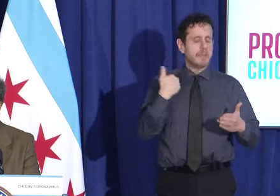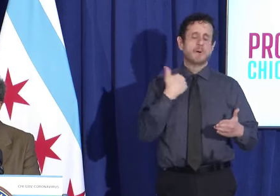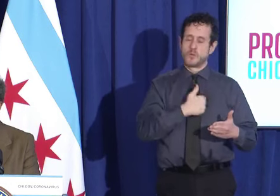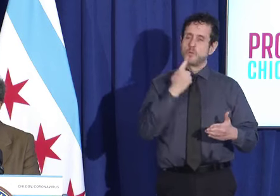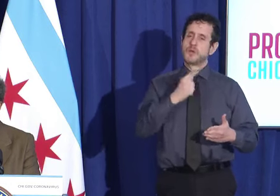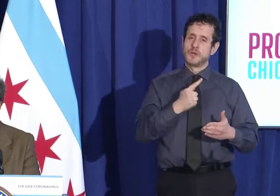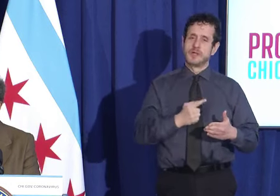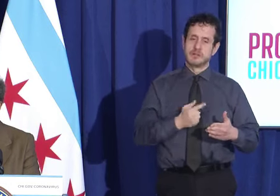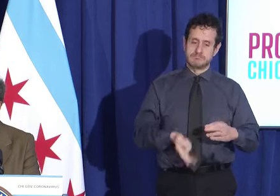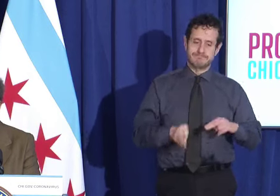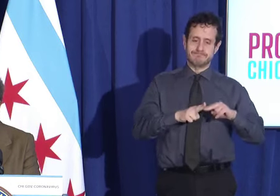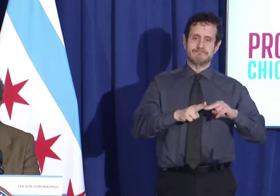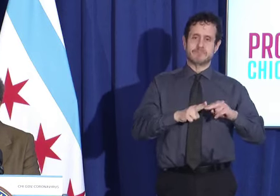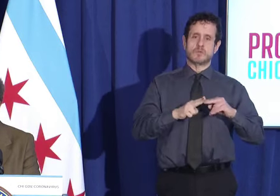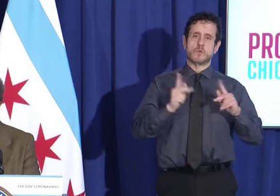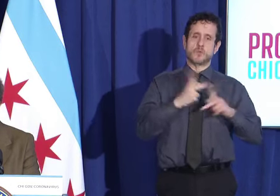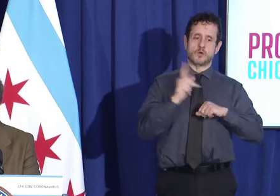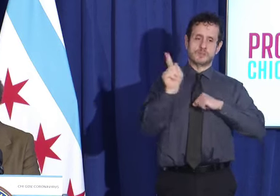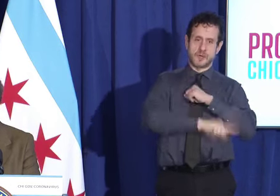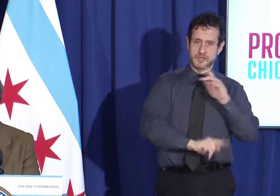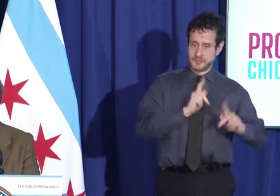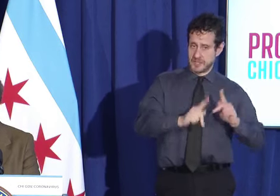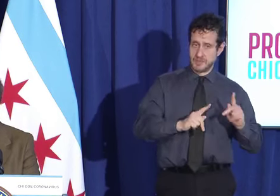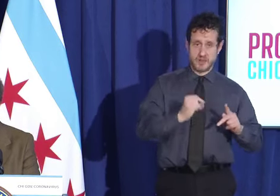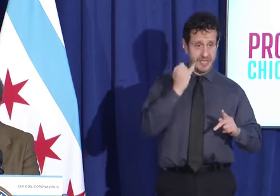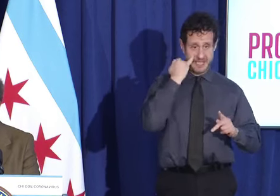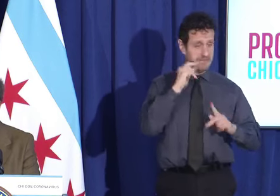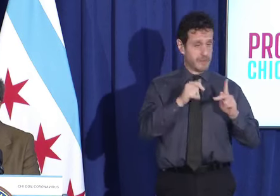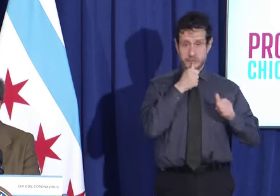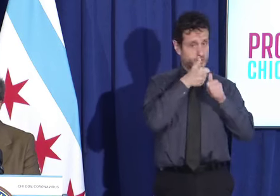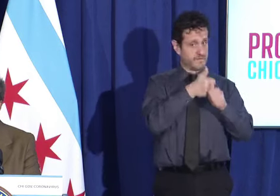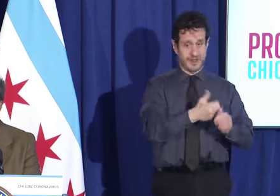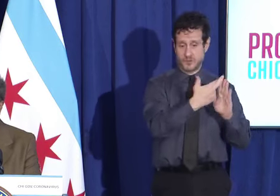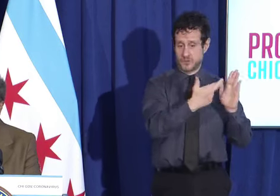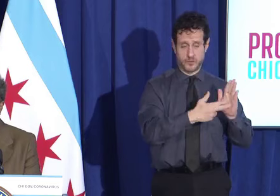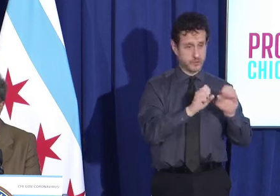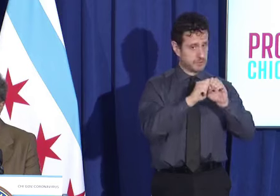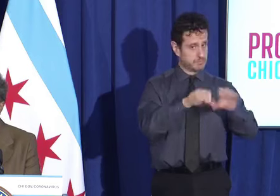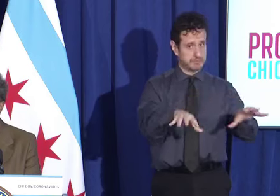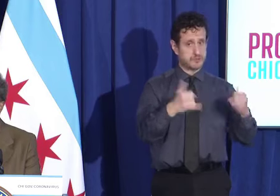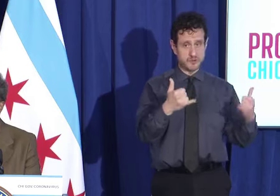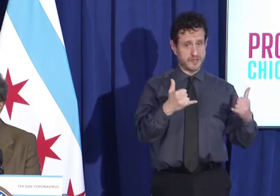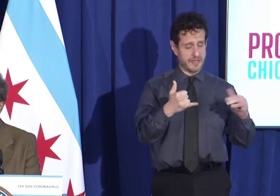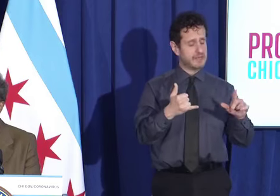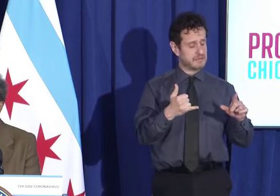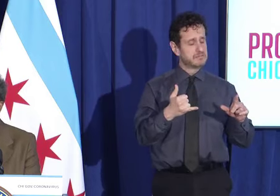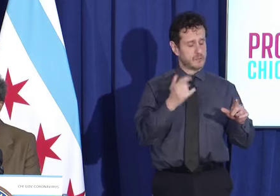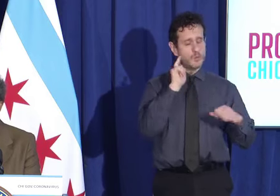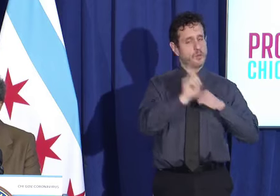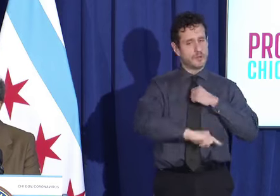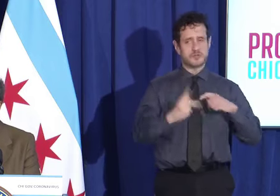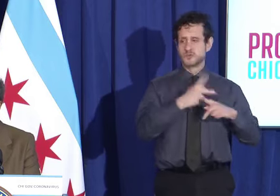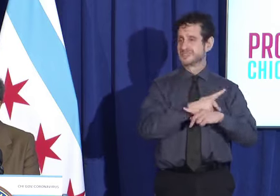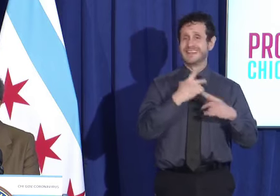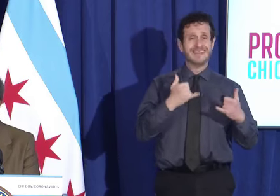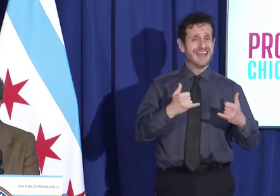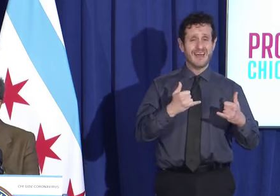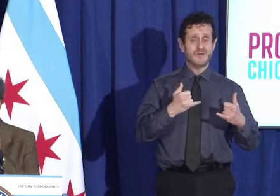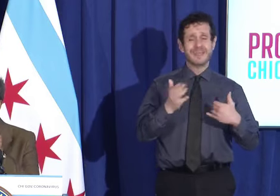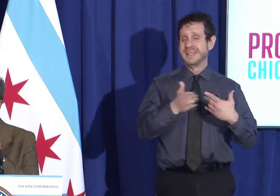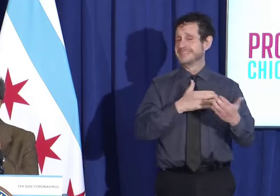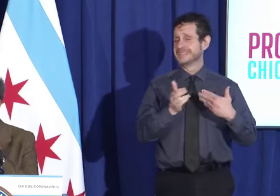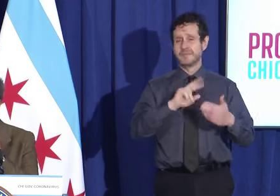that we've identified here today and the ones that are already in existence. It shouldn't be a debate at this point.